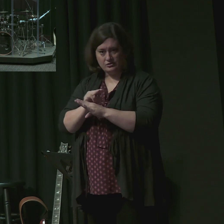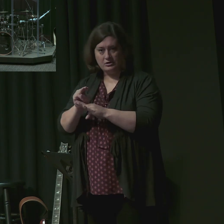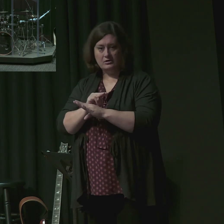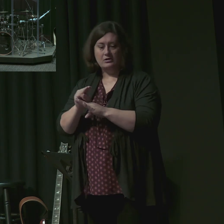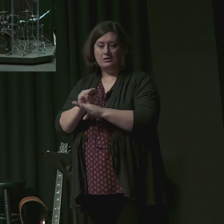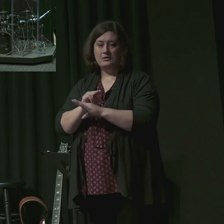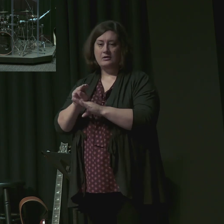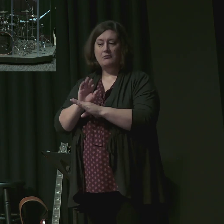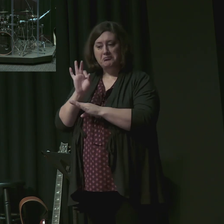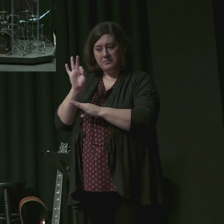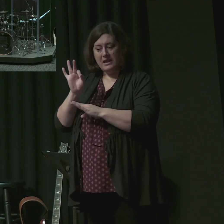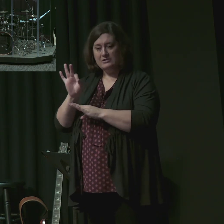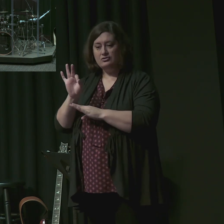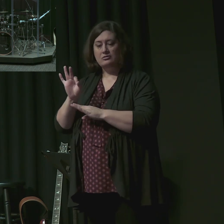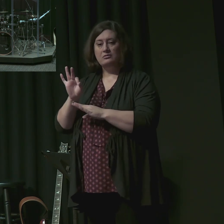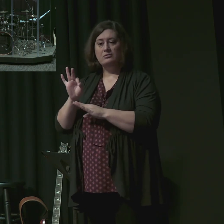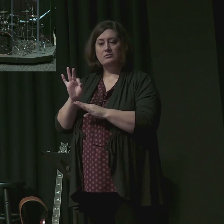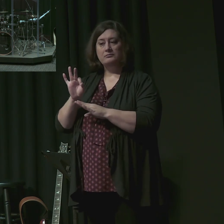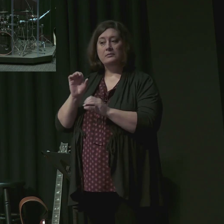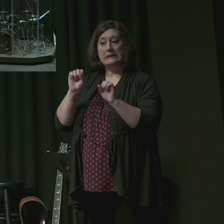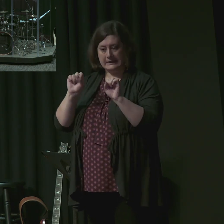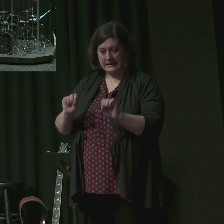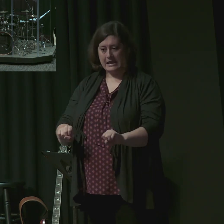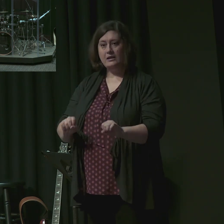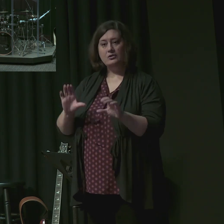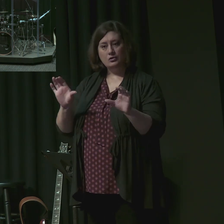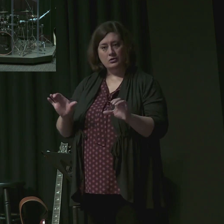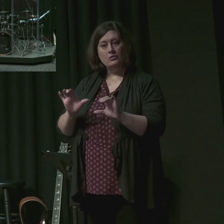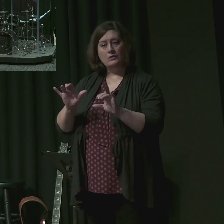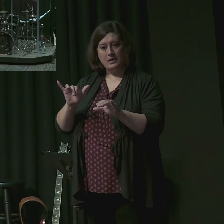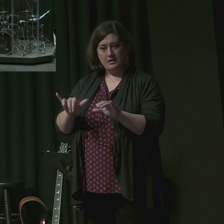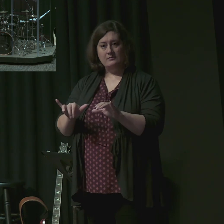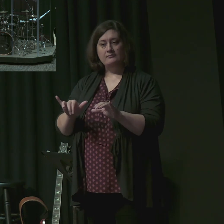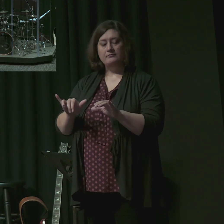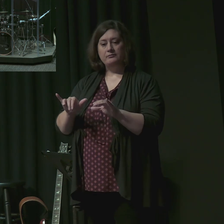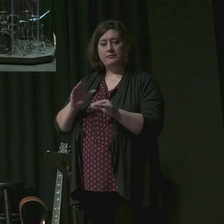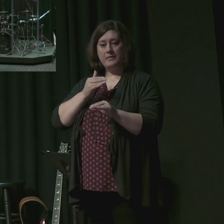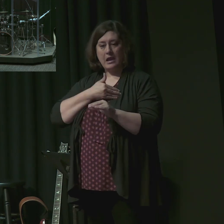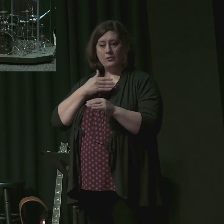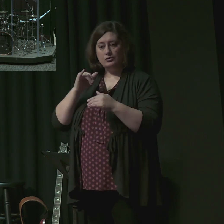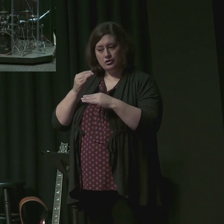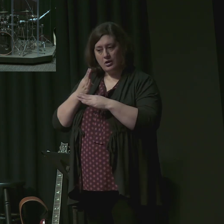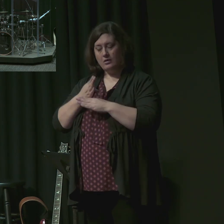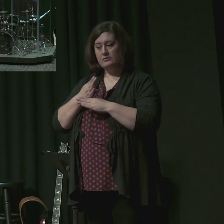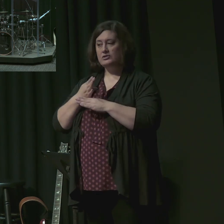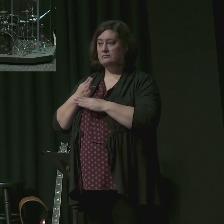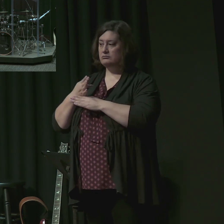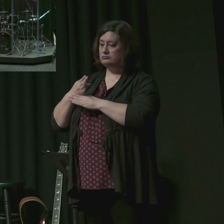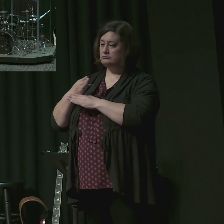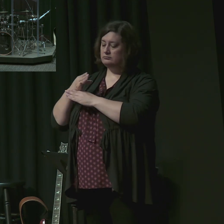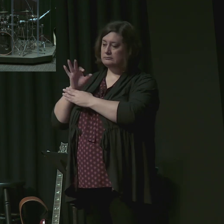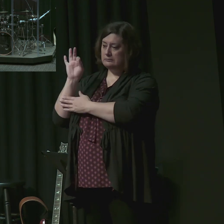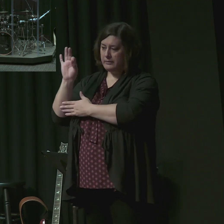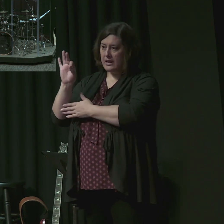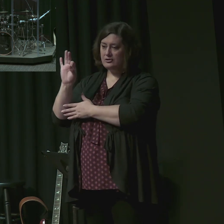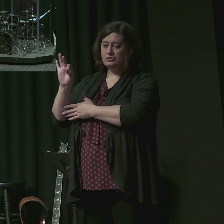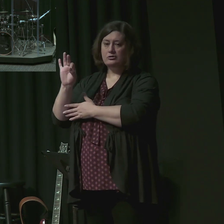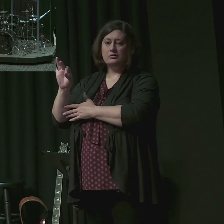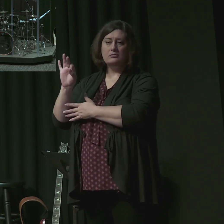is, he can preach the gospel in his preaching. And so can we and so will I and so